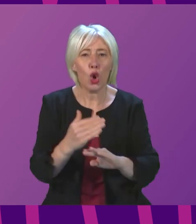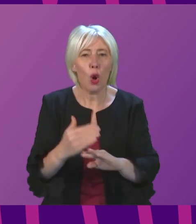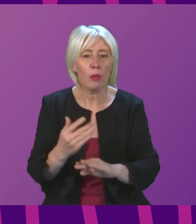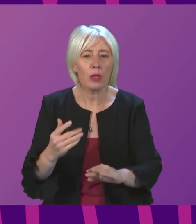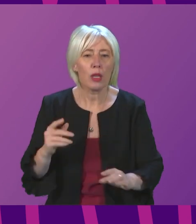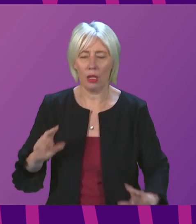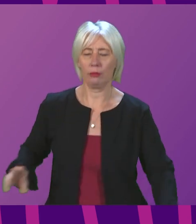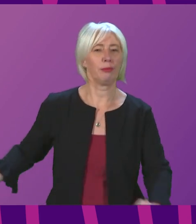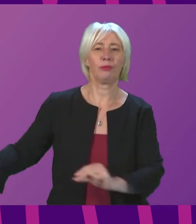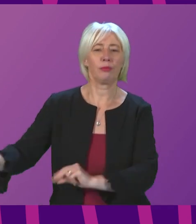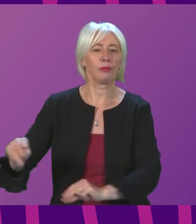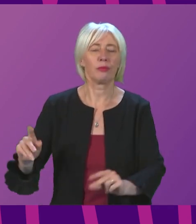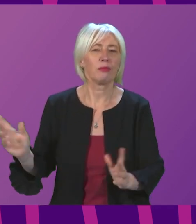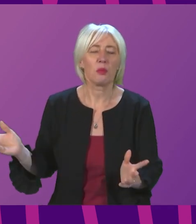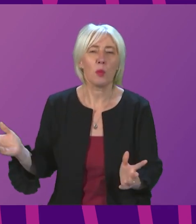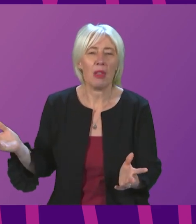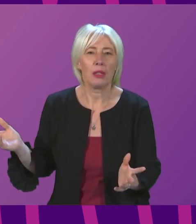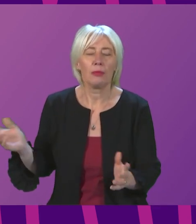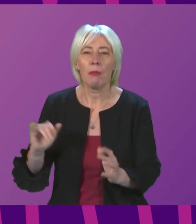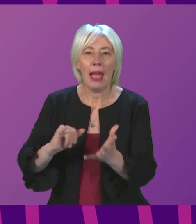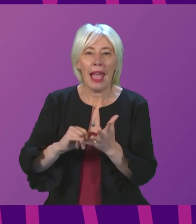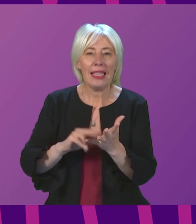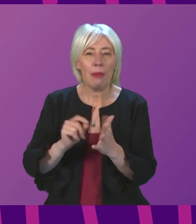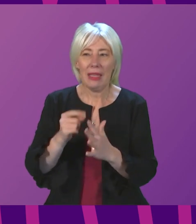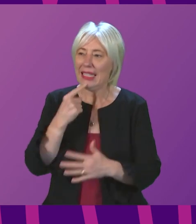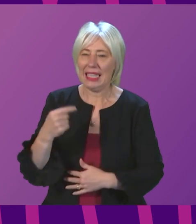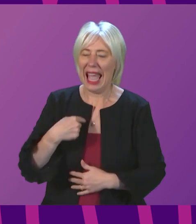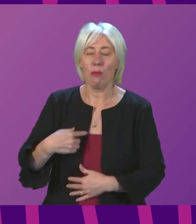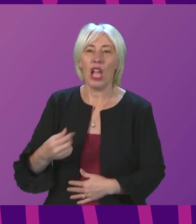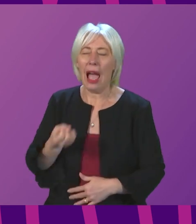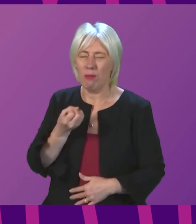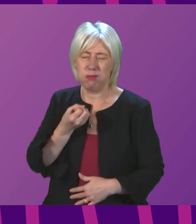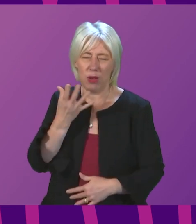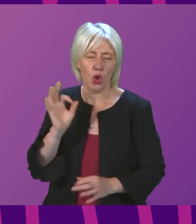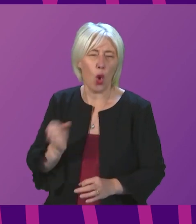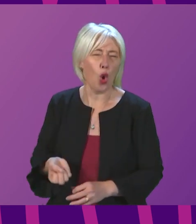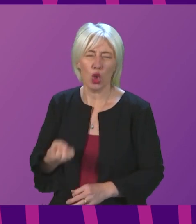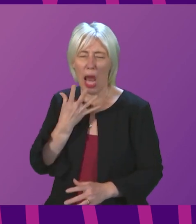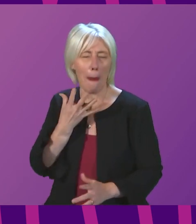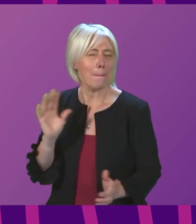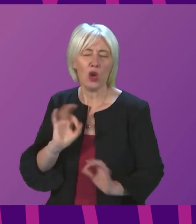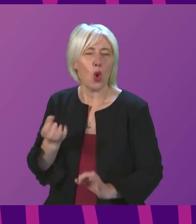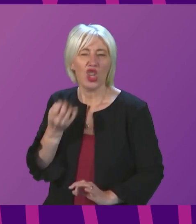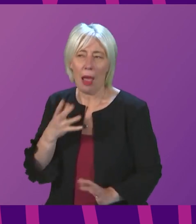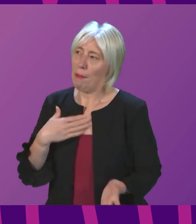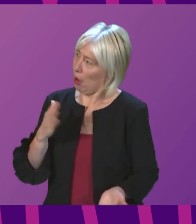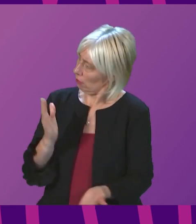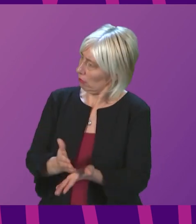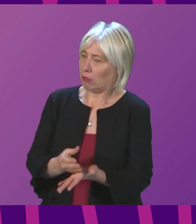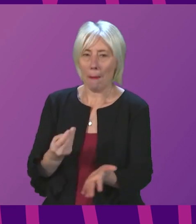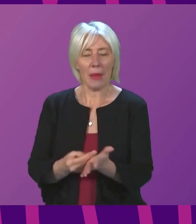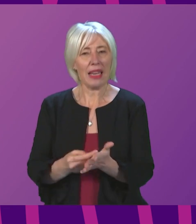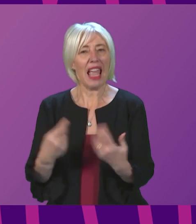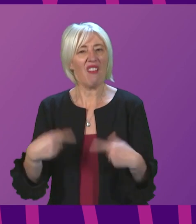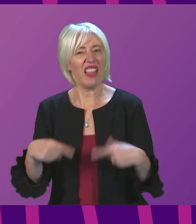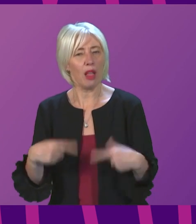I'm sorry, Presiding Officer, but when SNP members say I am shameless, I am trying to make sure that money that has been made available